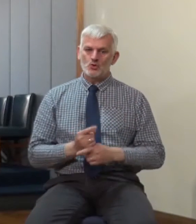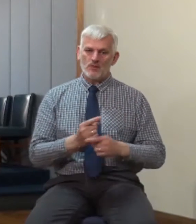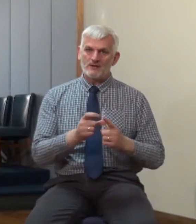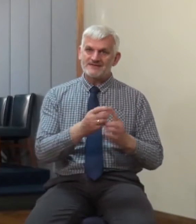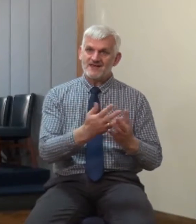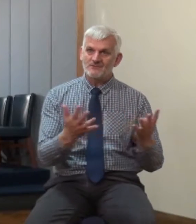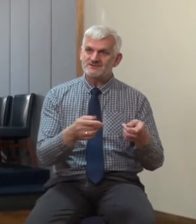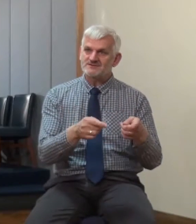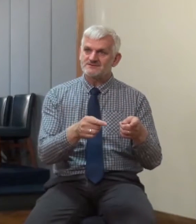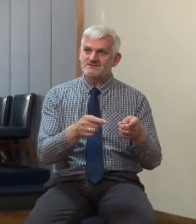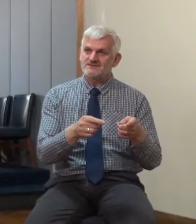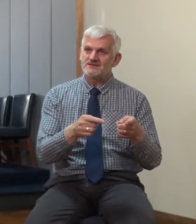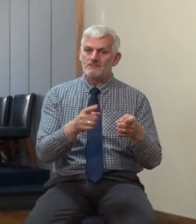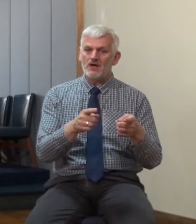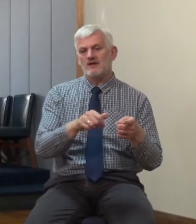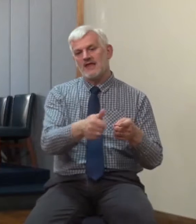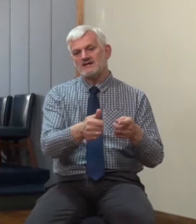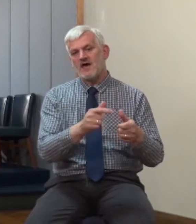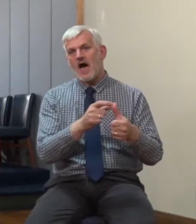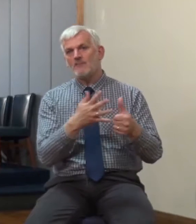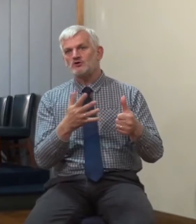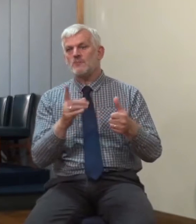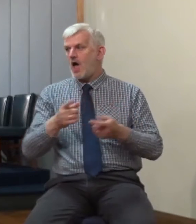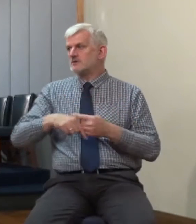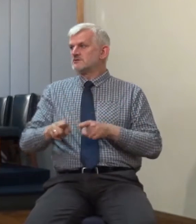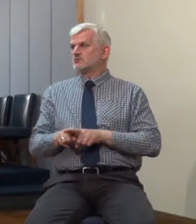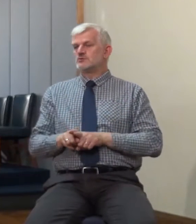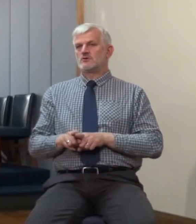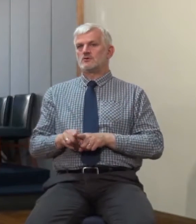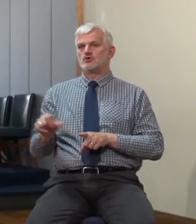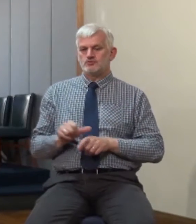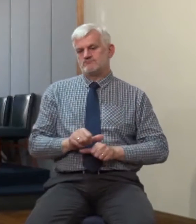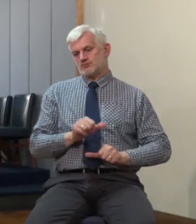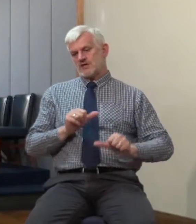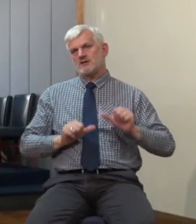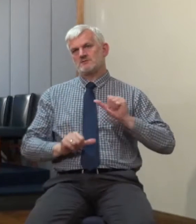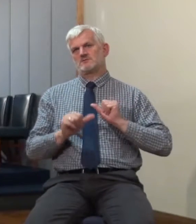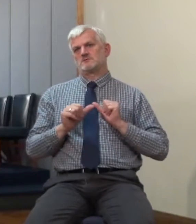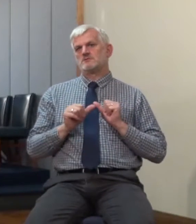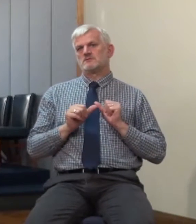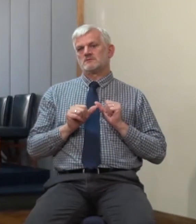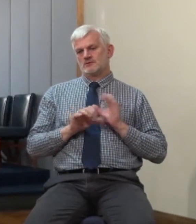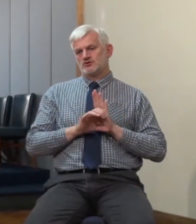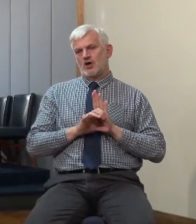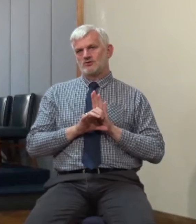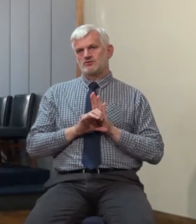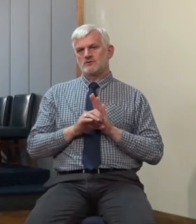defenders of the people of God. You are protectors. You are guardians. To keep them aware. To